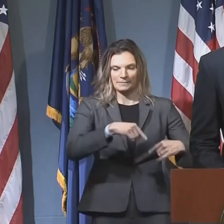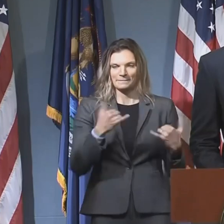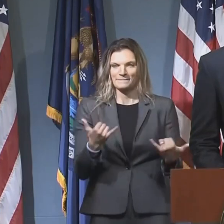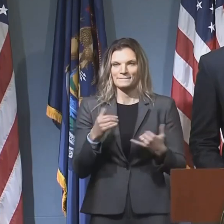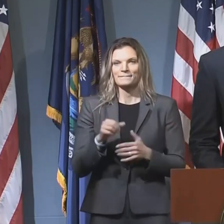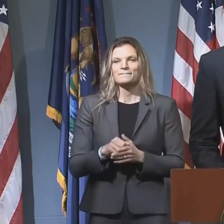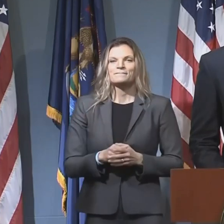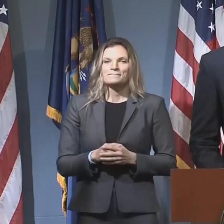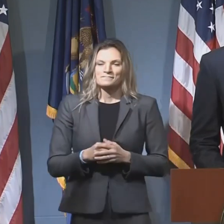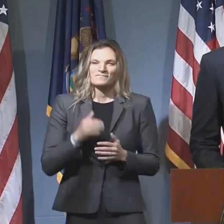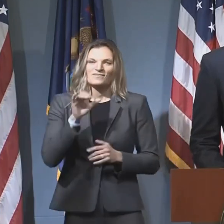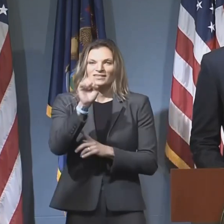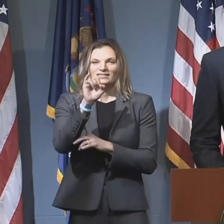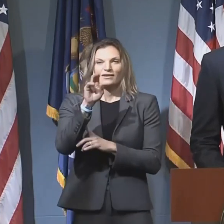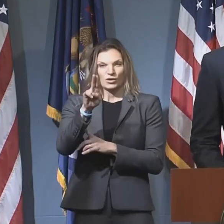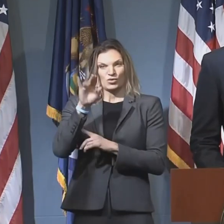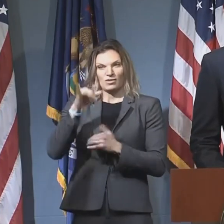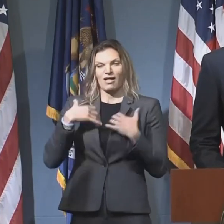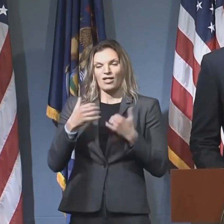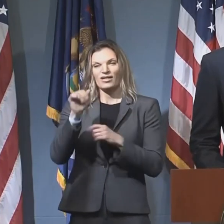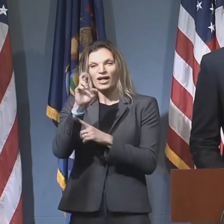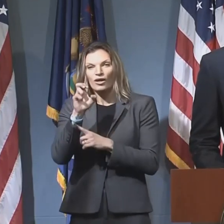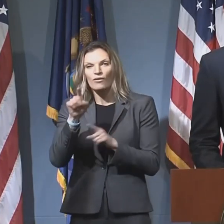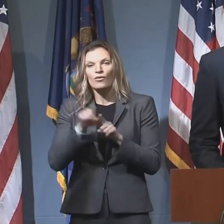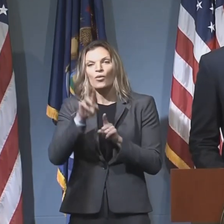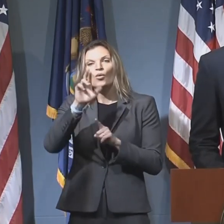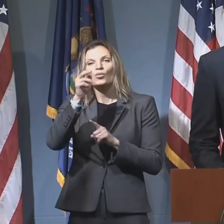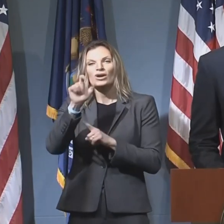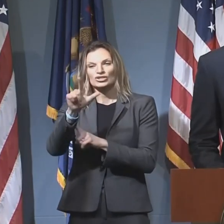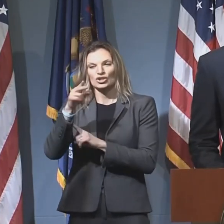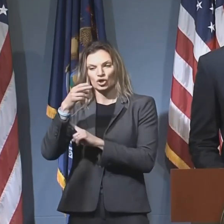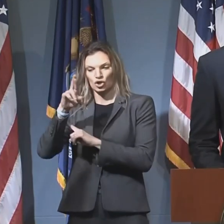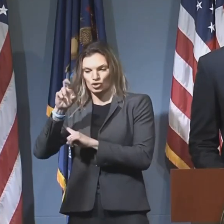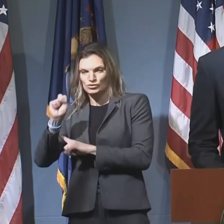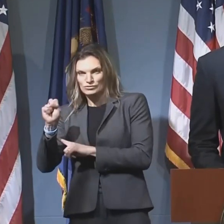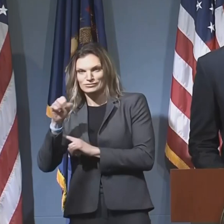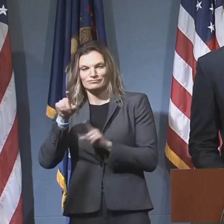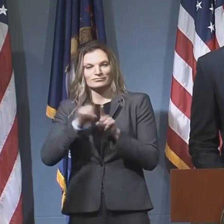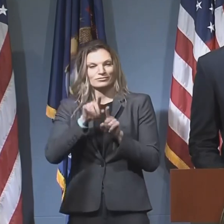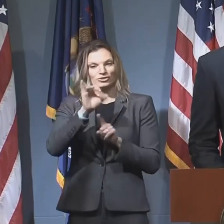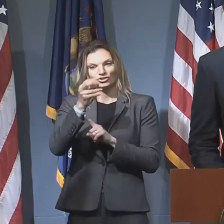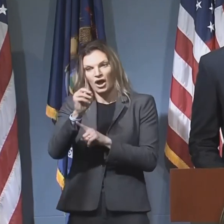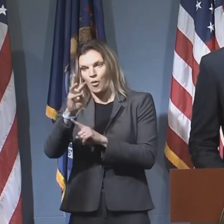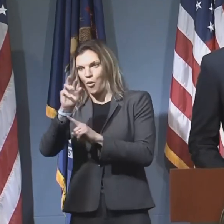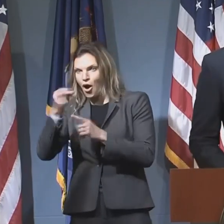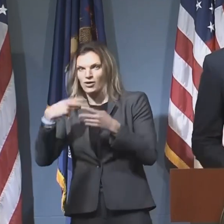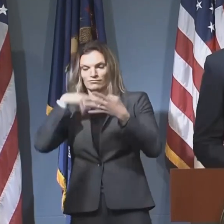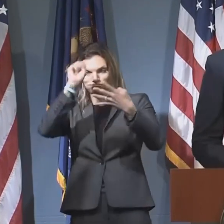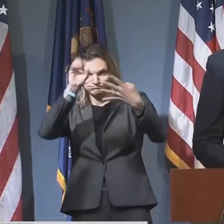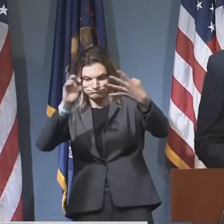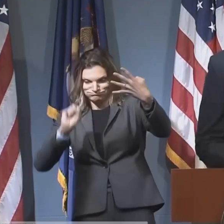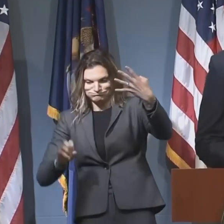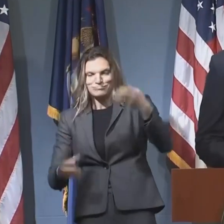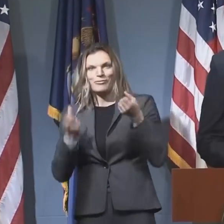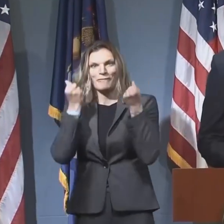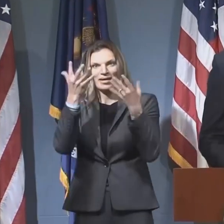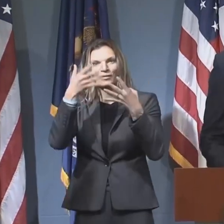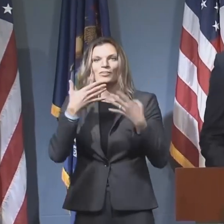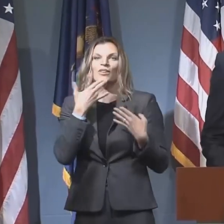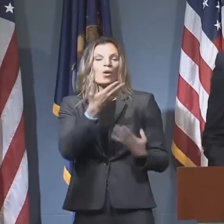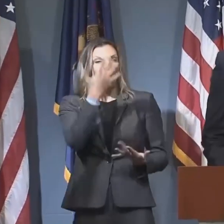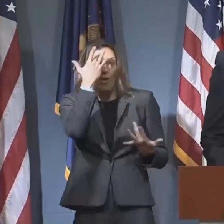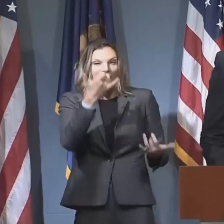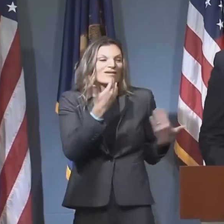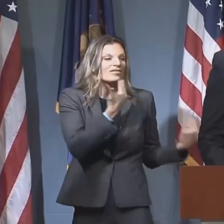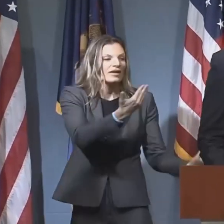SEIU Healthcare. Rich, excuse me, Rachel Hurst, John Walsh, and Russ Cavaluna. Thank you so much for your leadership and what you provide